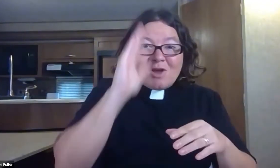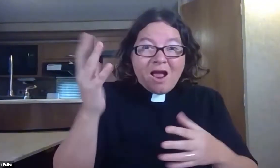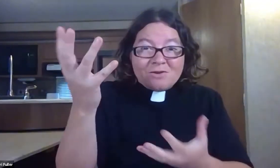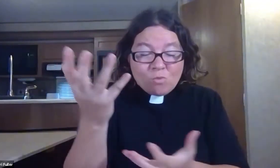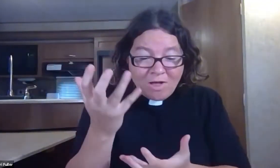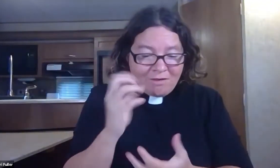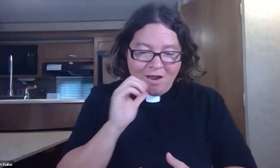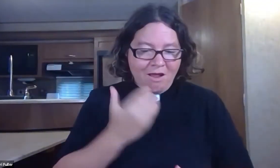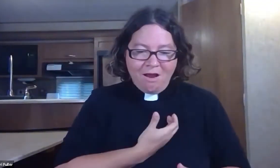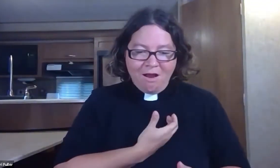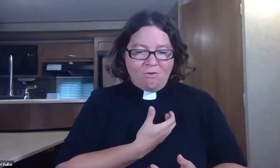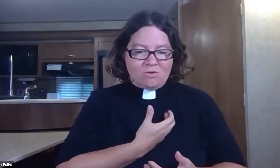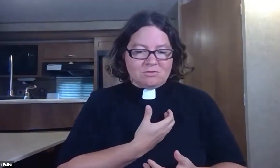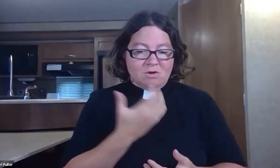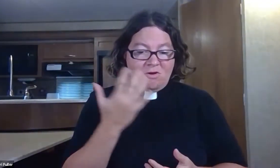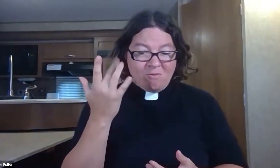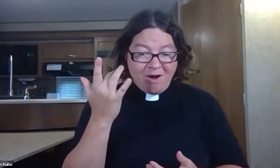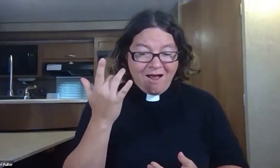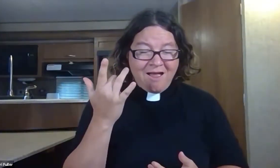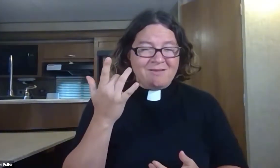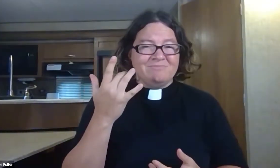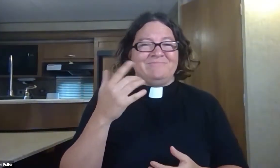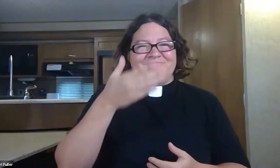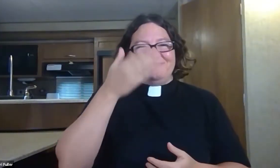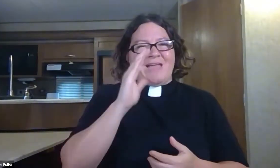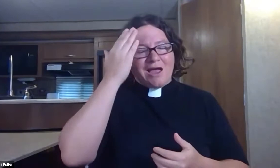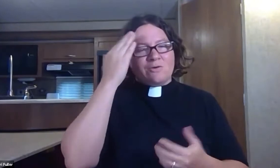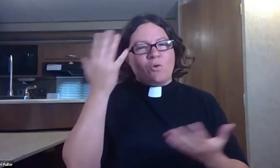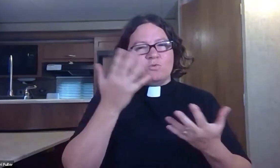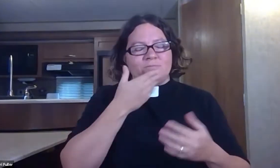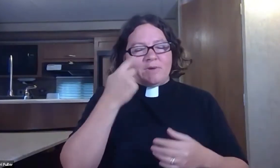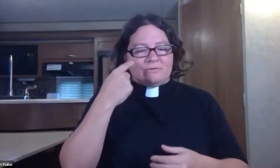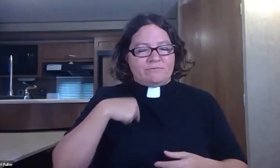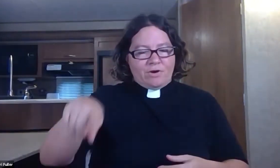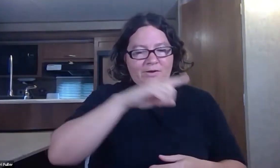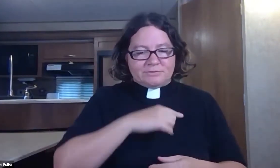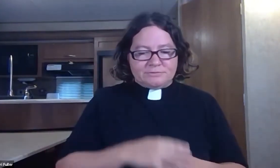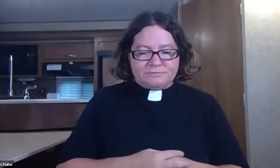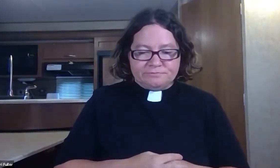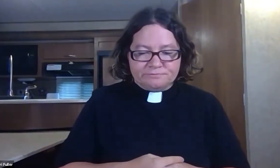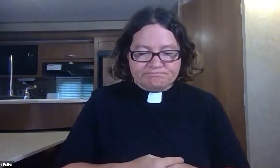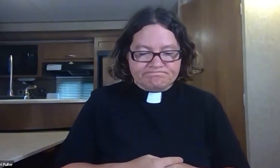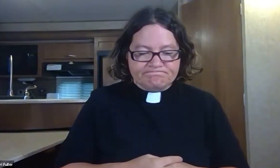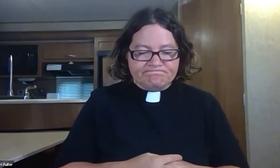The point is about doing God's will and not ours, because God knows what's best for us.